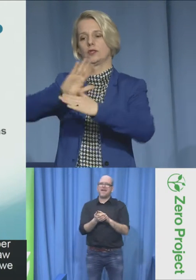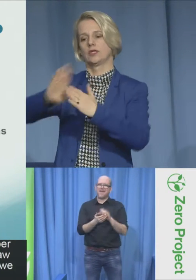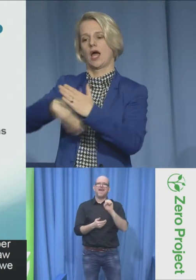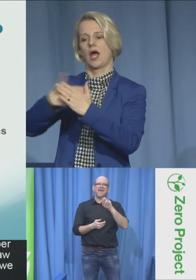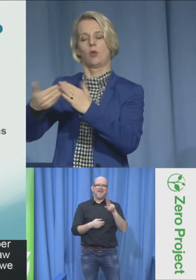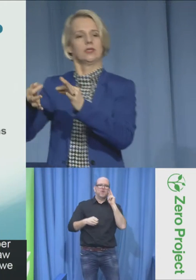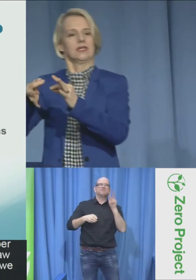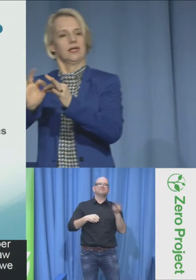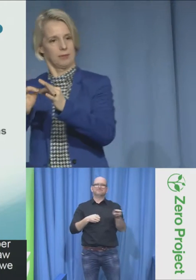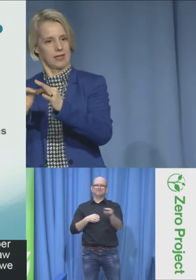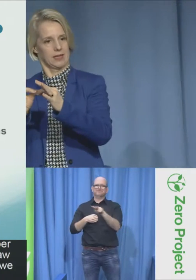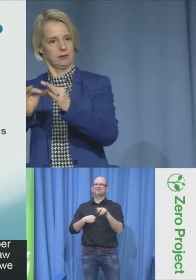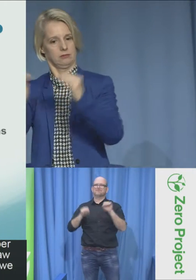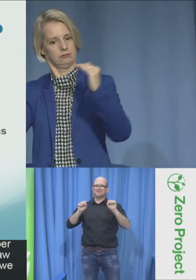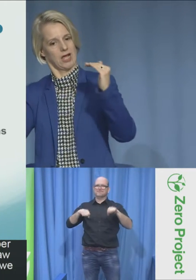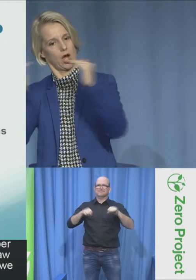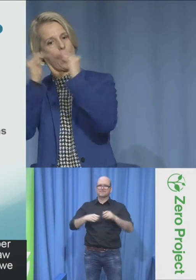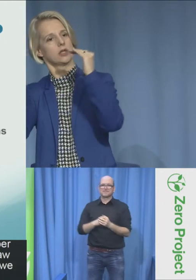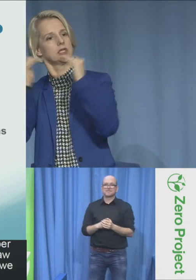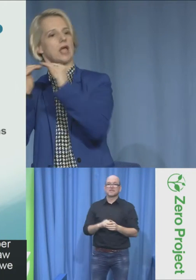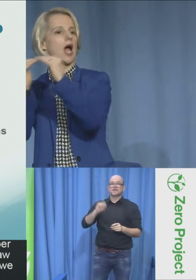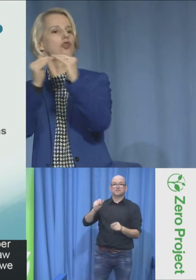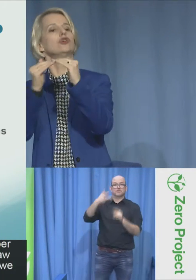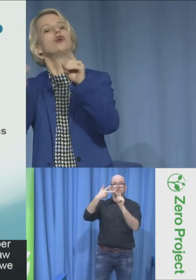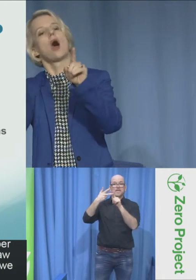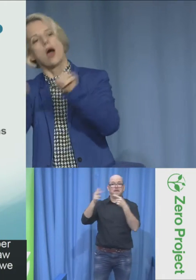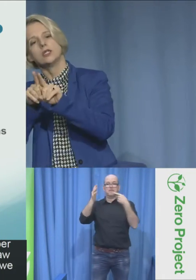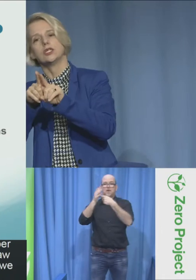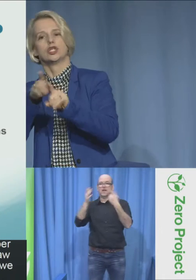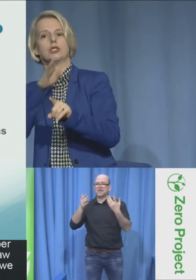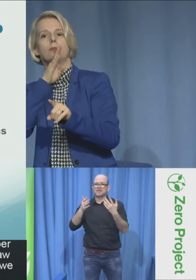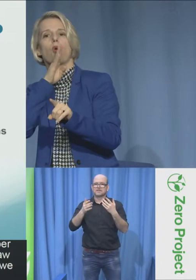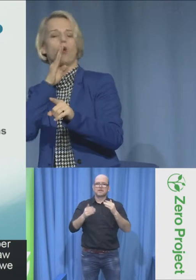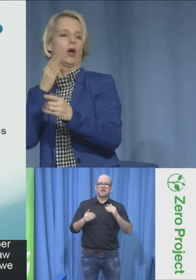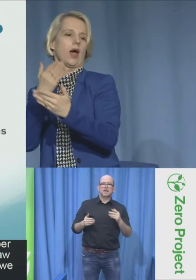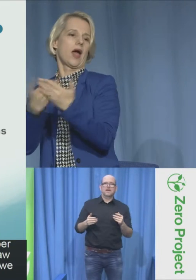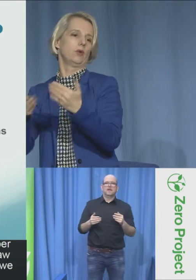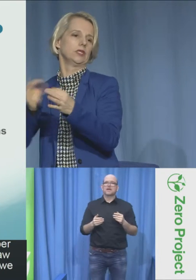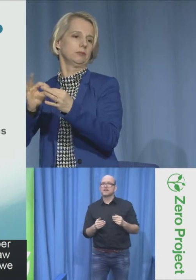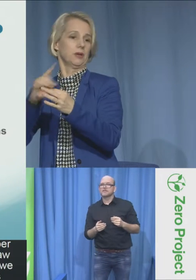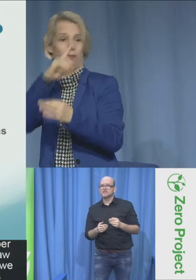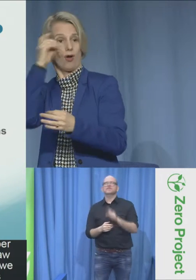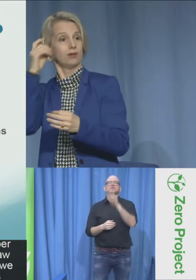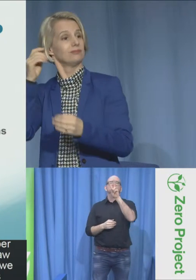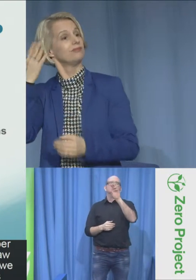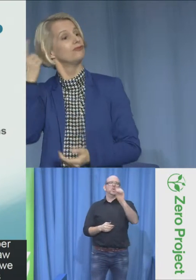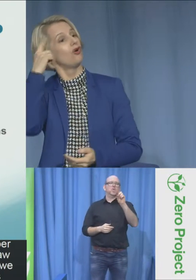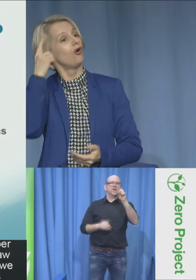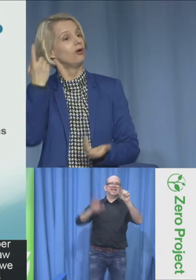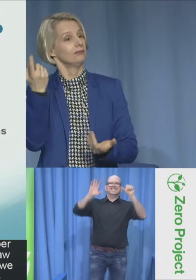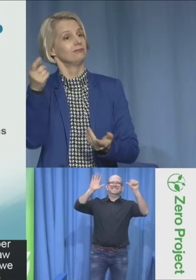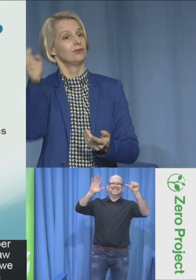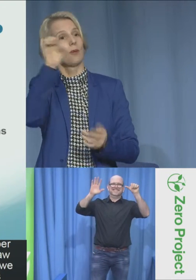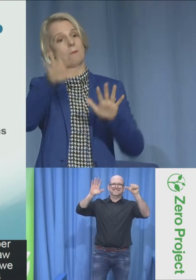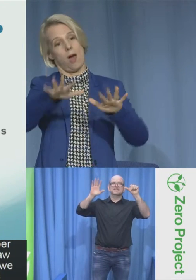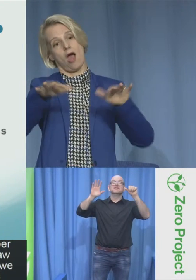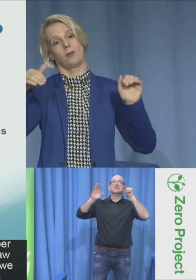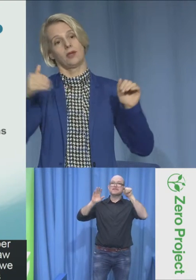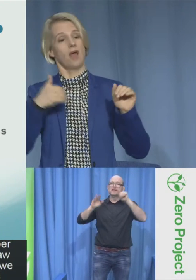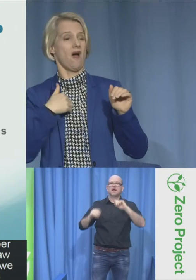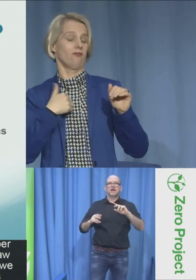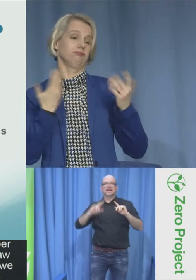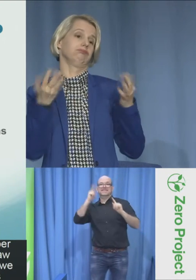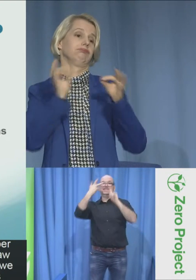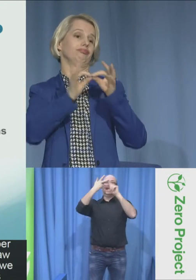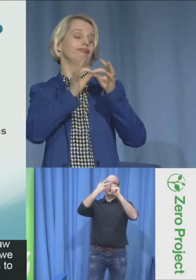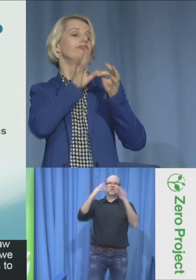resolution fills, which is to look at the professionalism of sign language interpreters and to